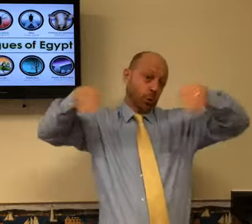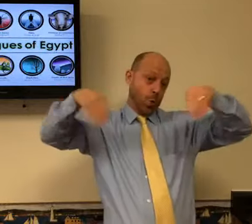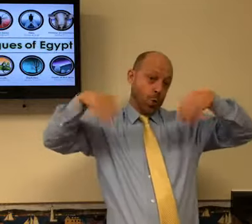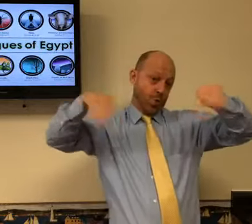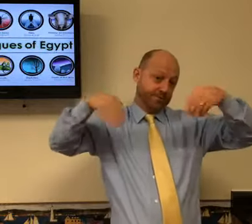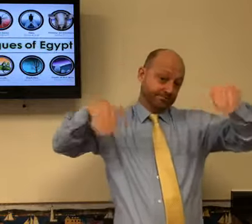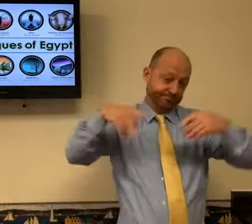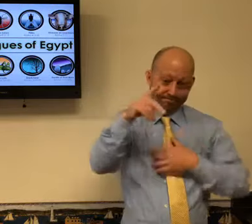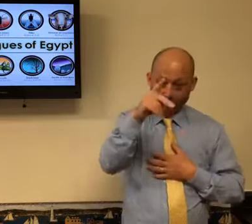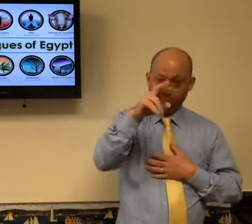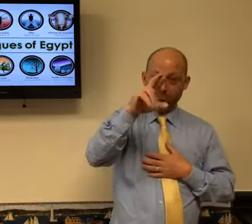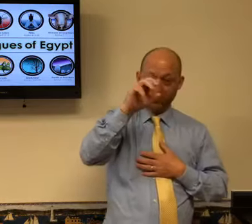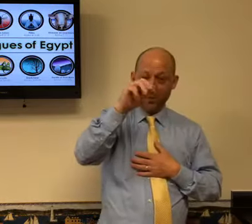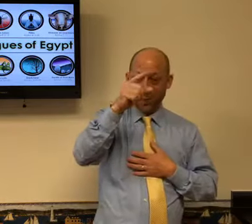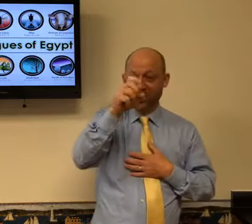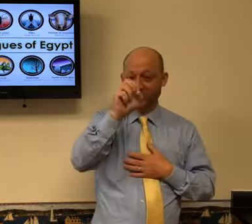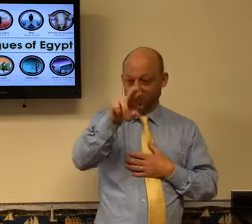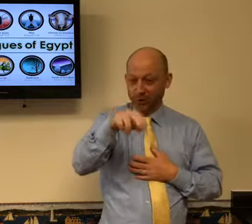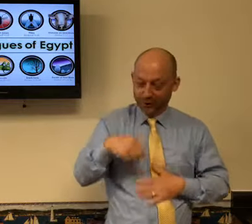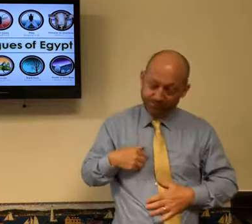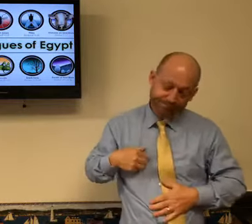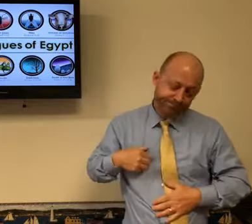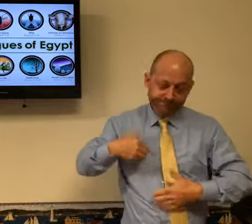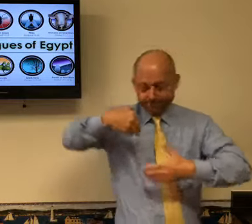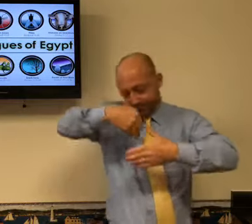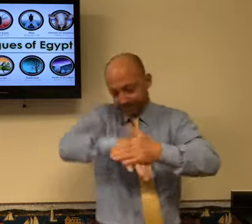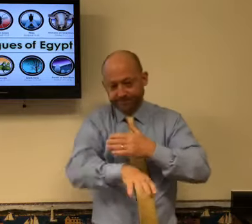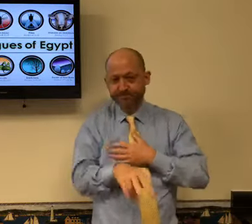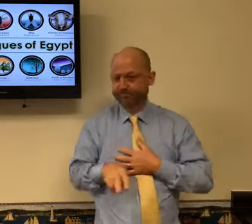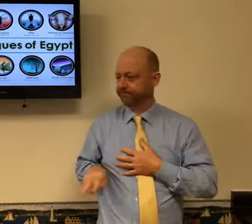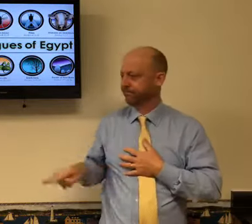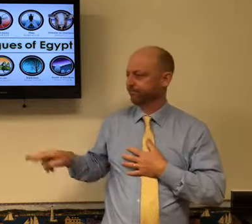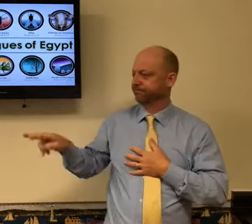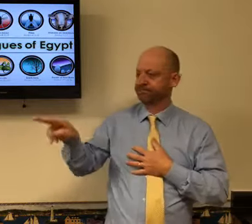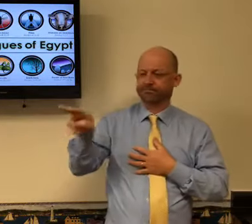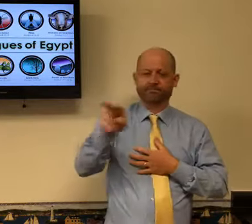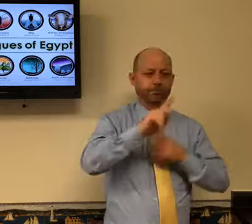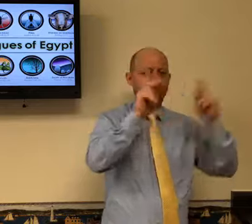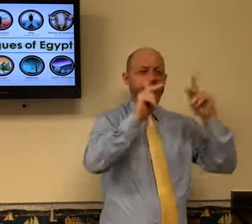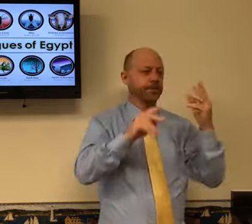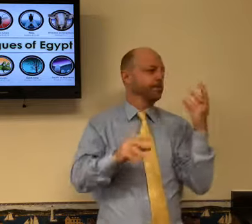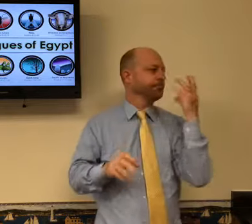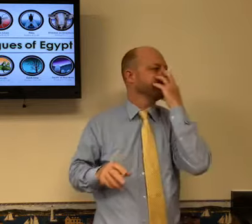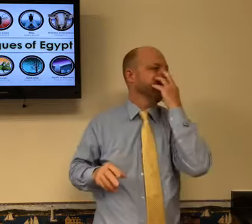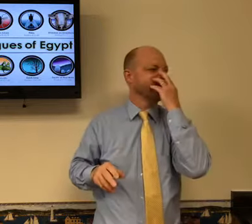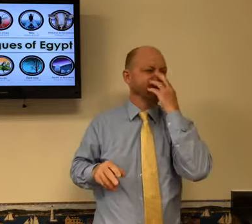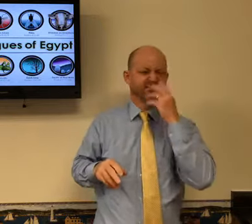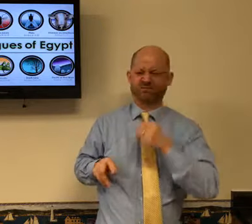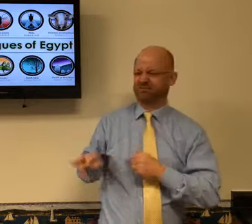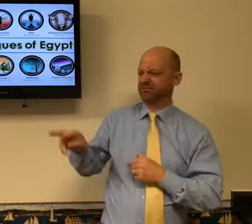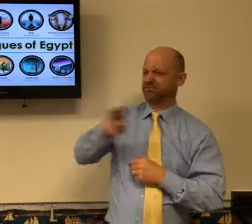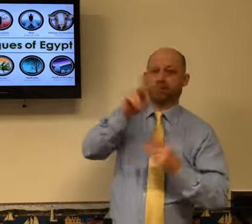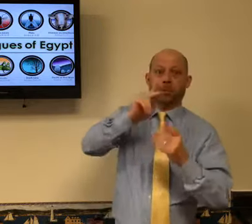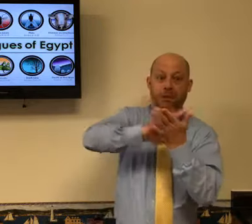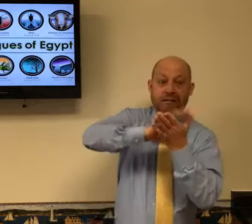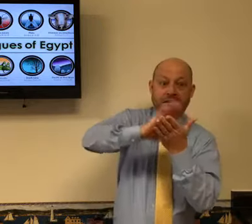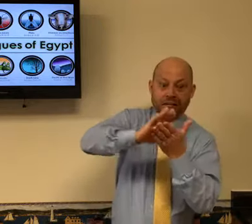I went to the store, to Kroger, and I walked in and there's people everywhere with